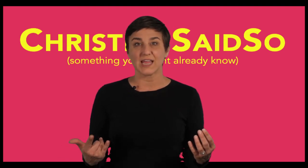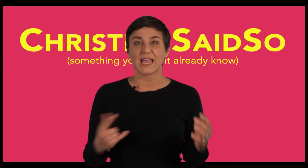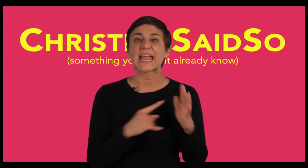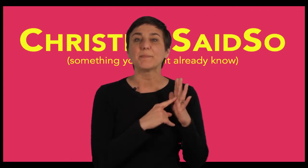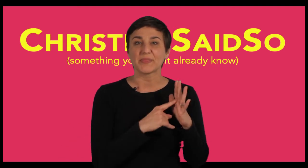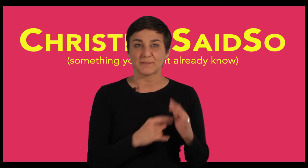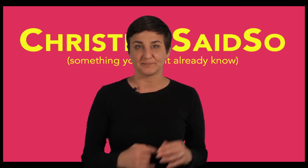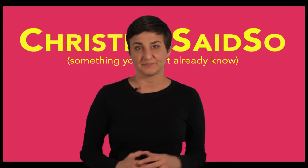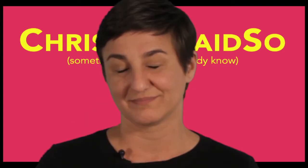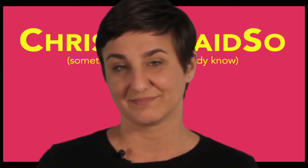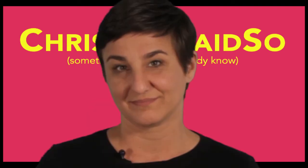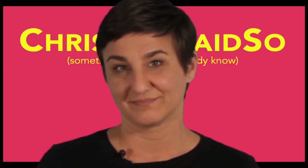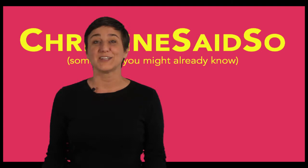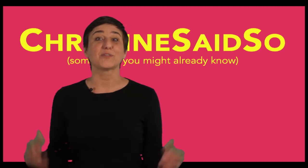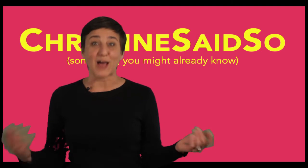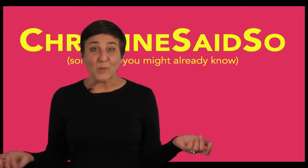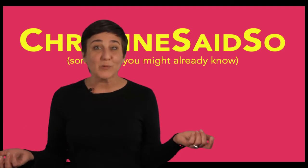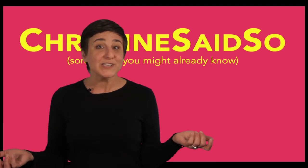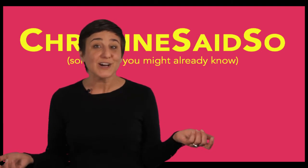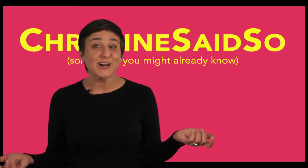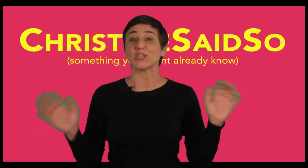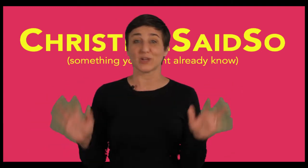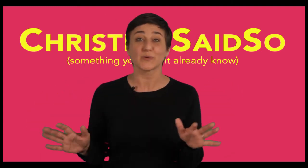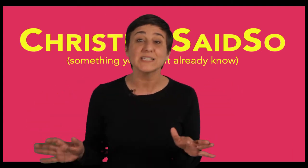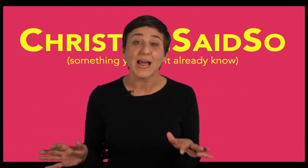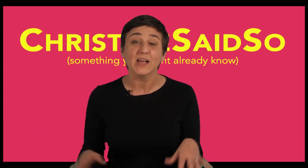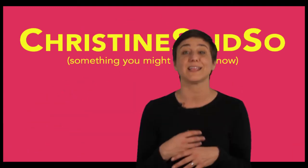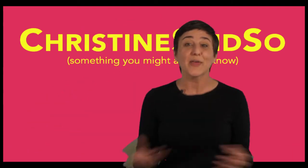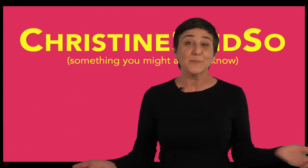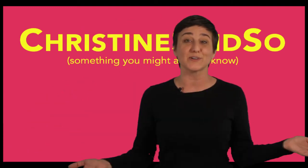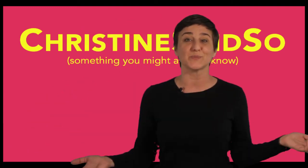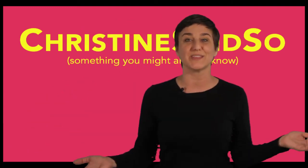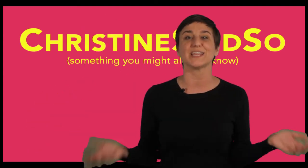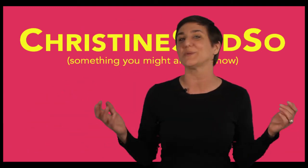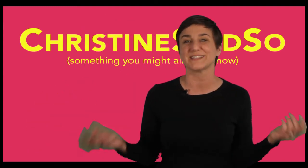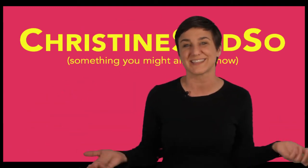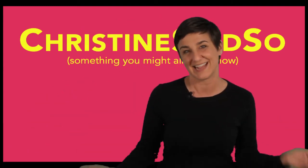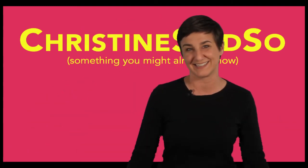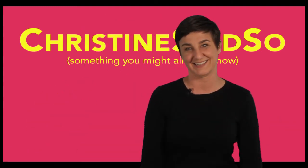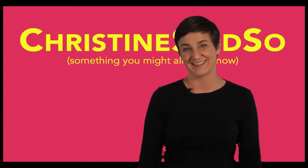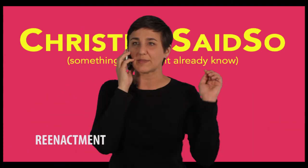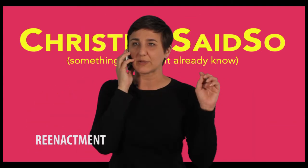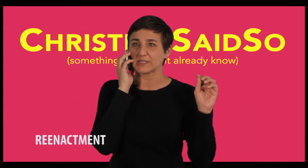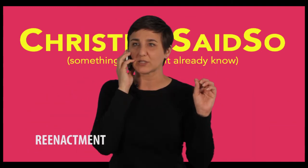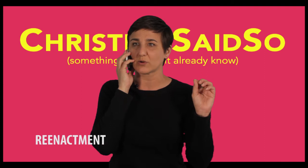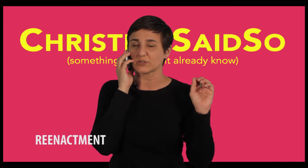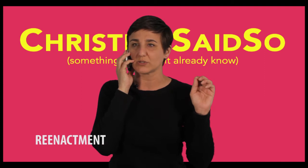hang up on them. Your thought will return. You can redial. The other person will think you were disconnected. And then we need to go to